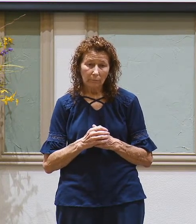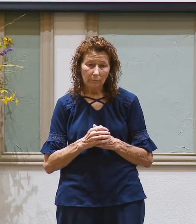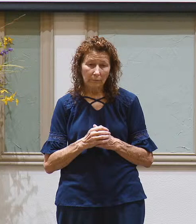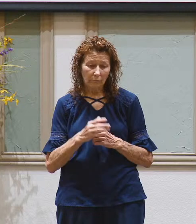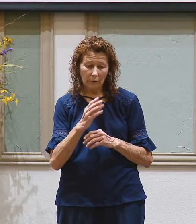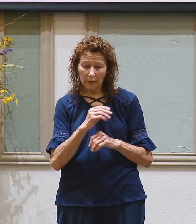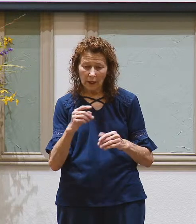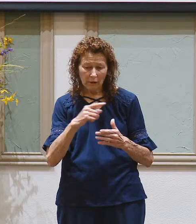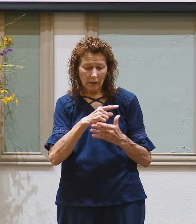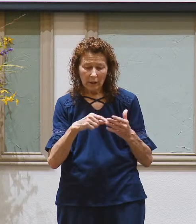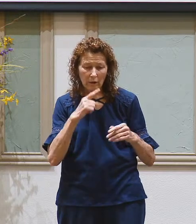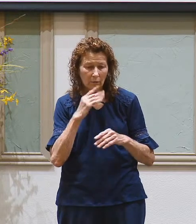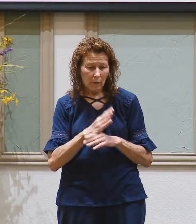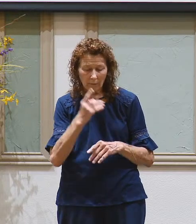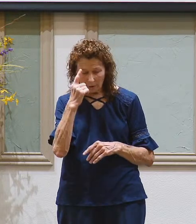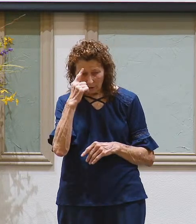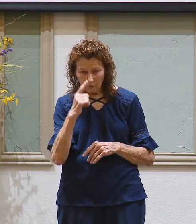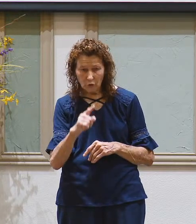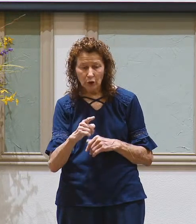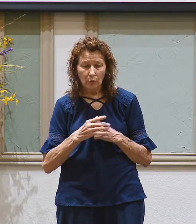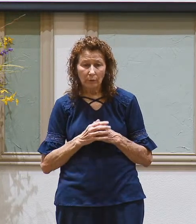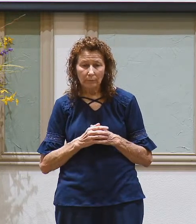none of these promises are for you